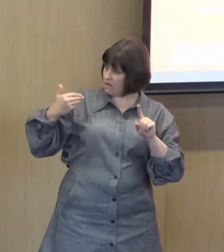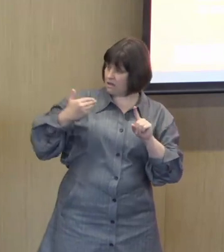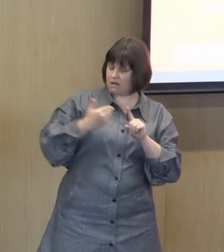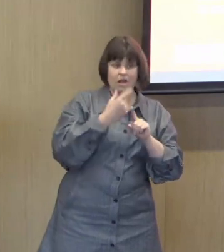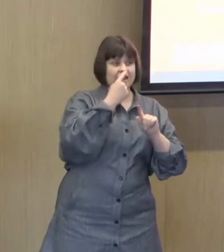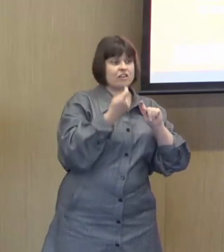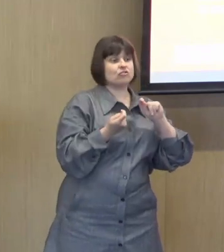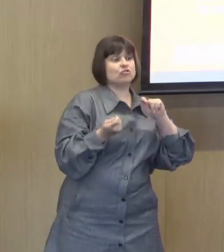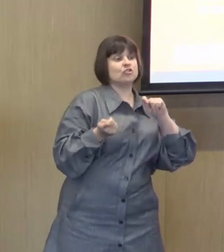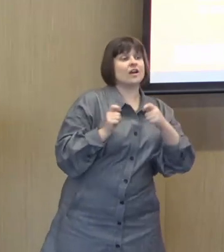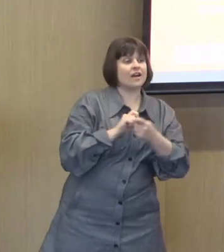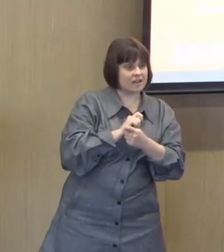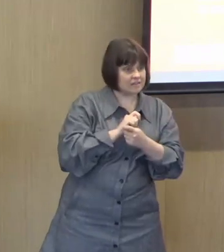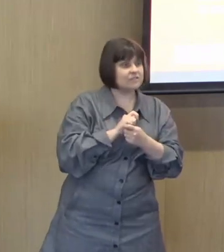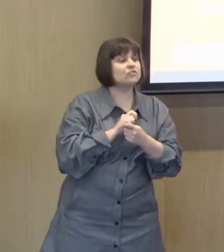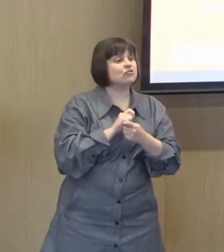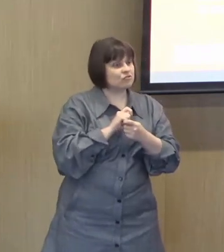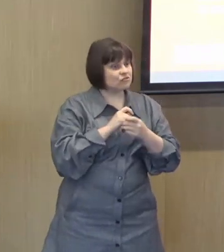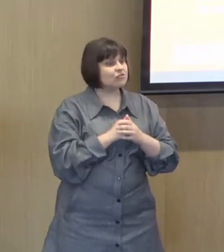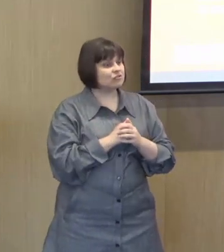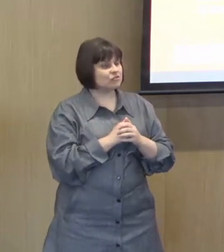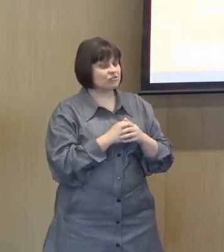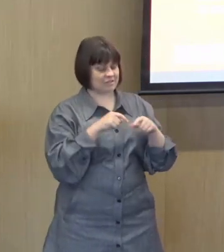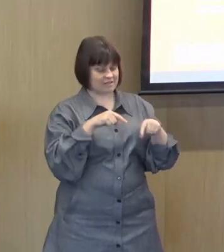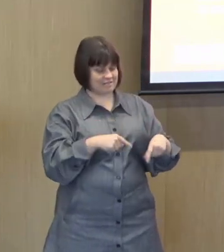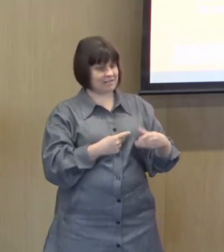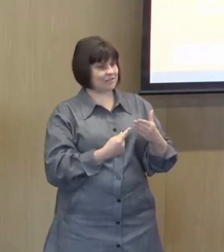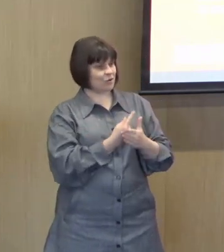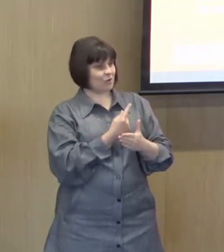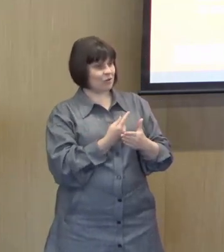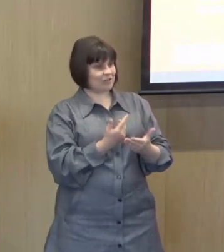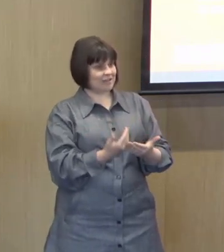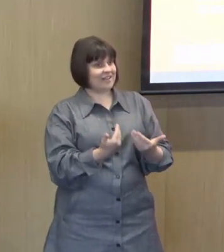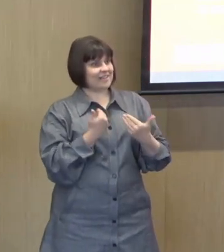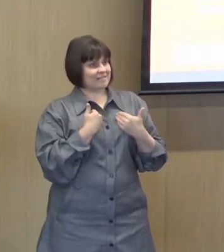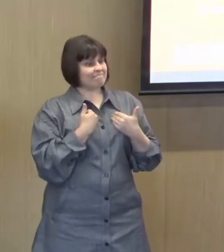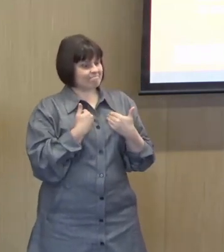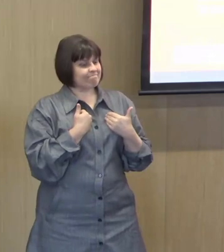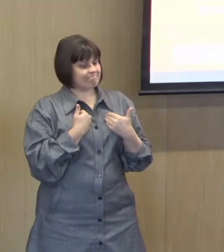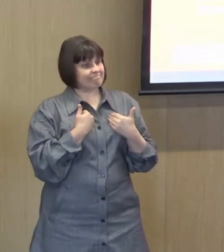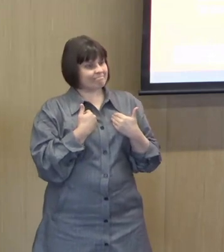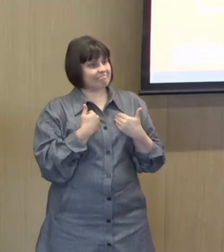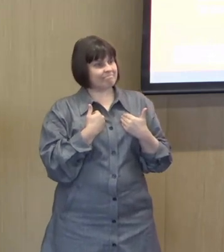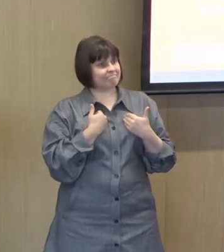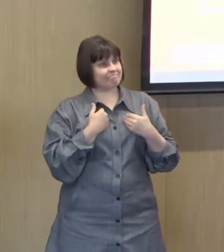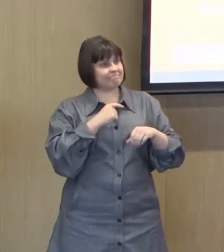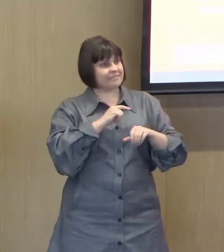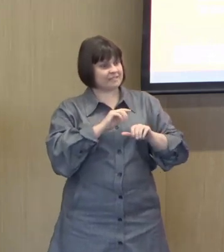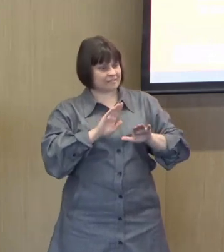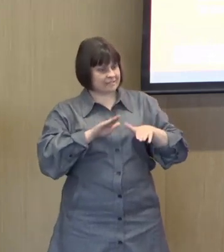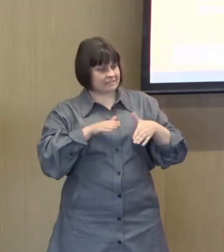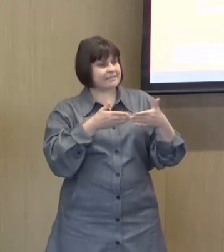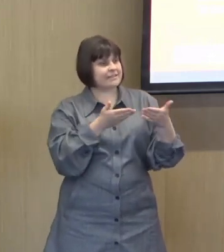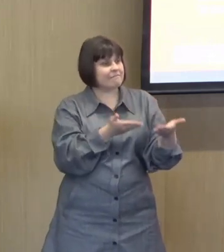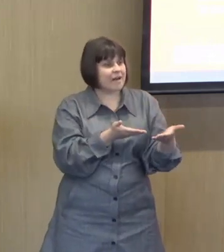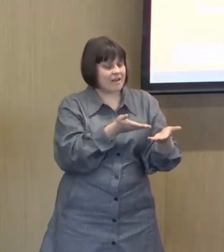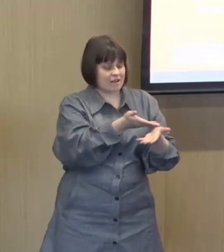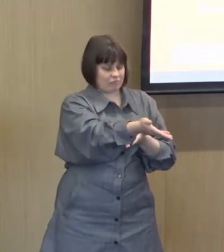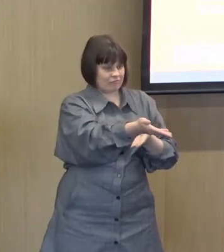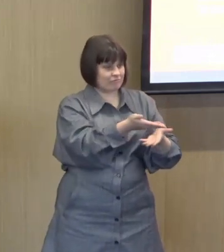So again, here was an opportunity to give back, to experience a reciprocal nature to my relationship with the